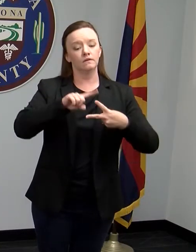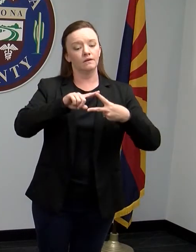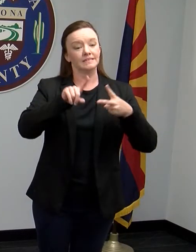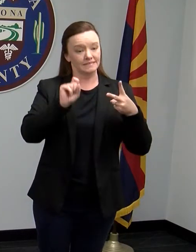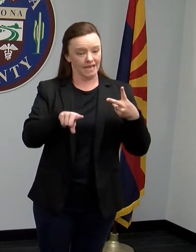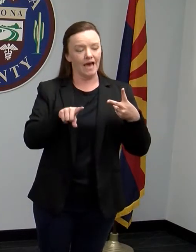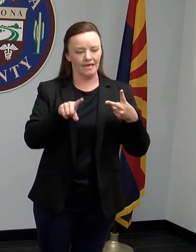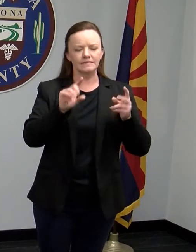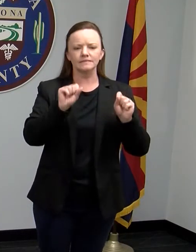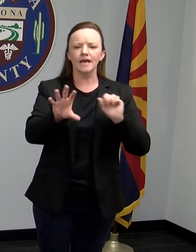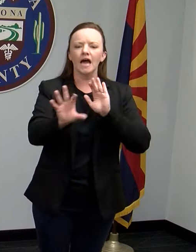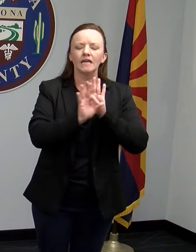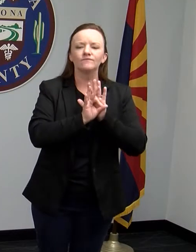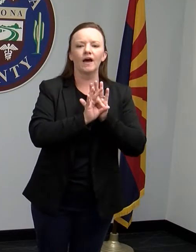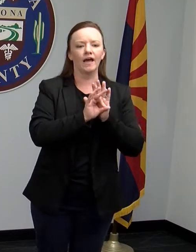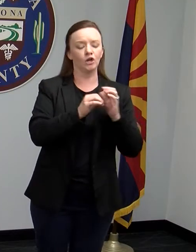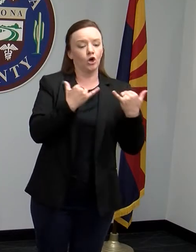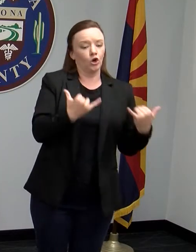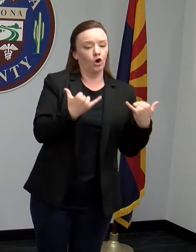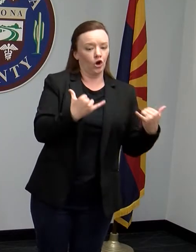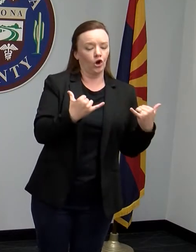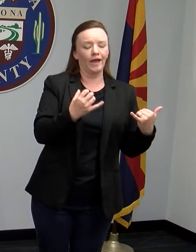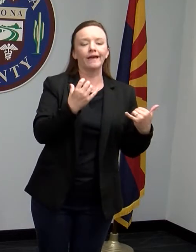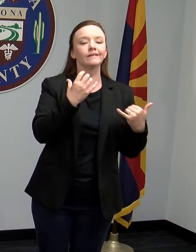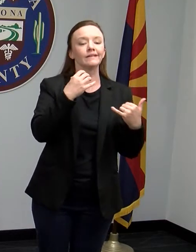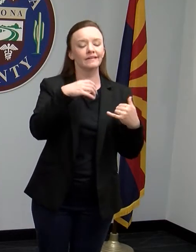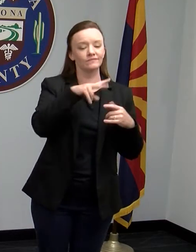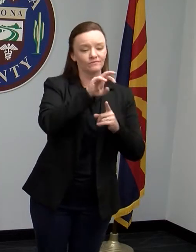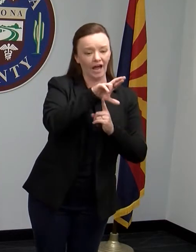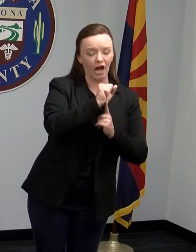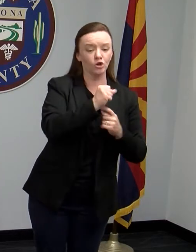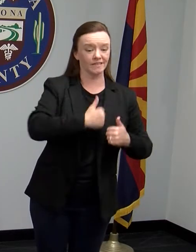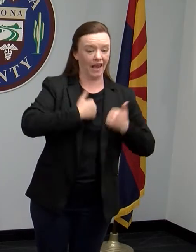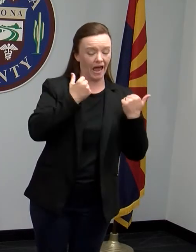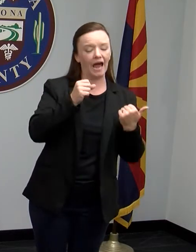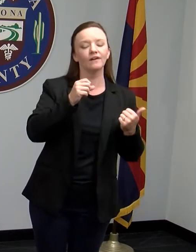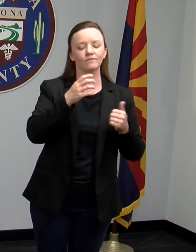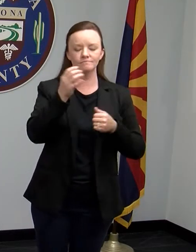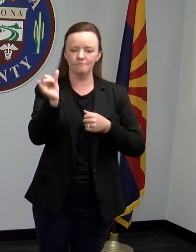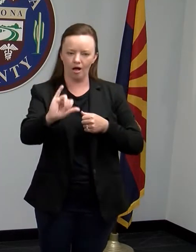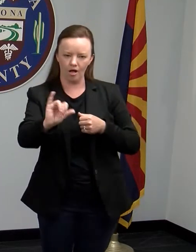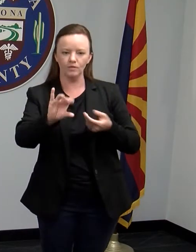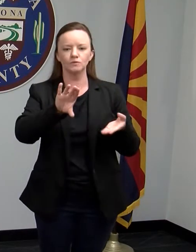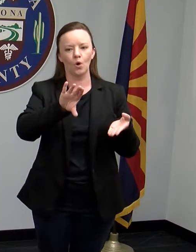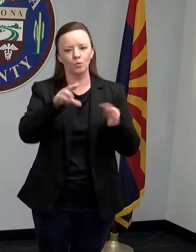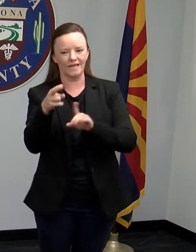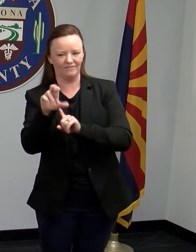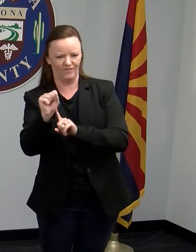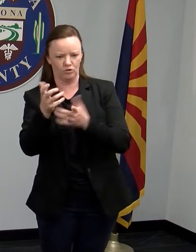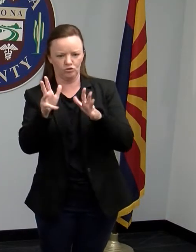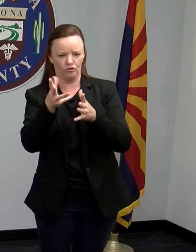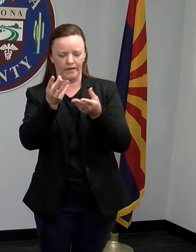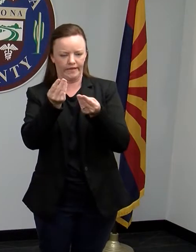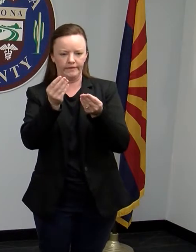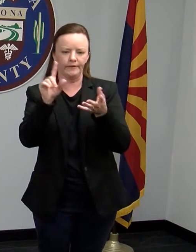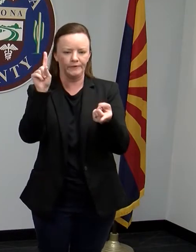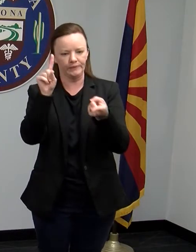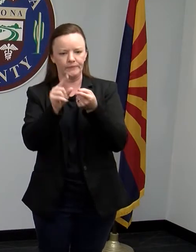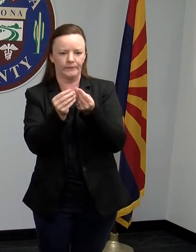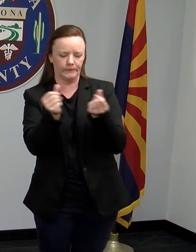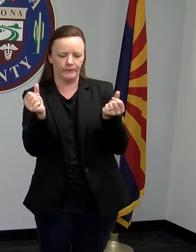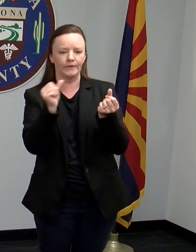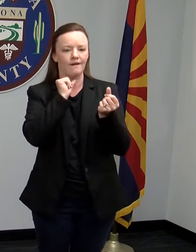a positive test doesn't necessarily mean that a person is contagious or infectious with the disease.